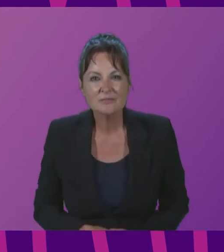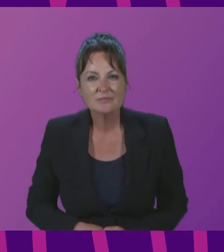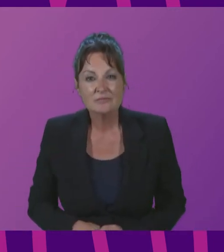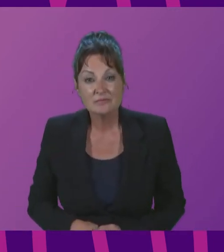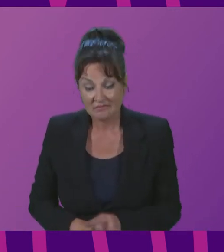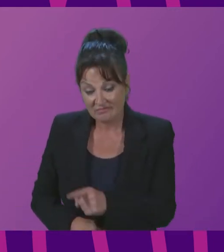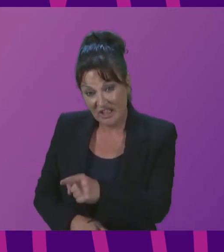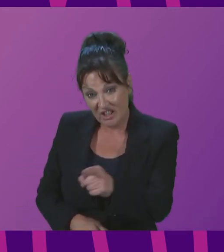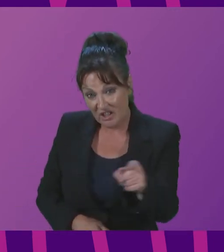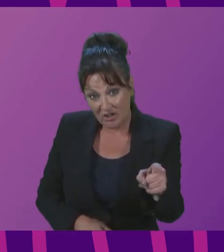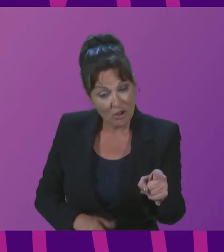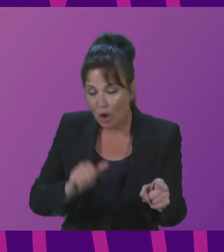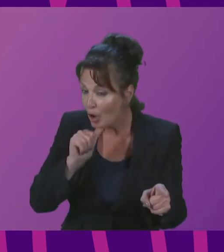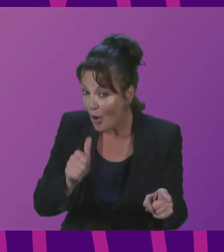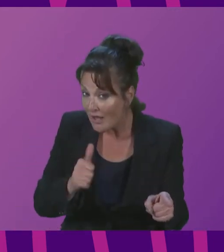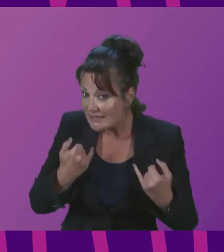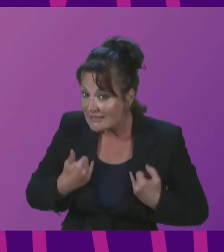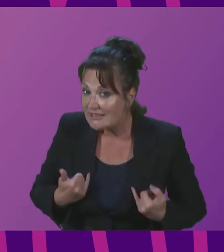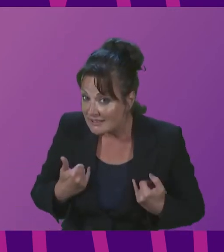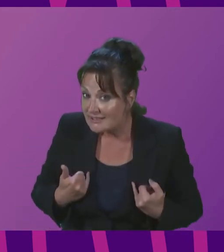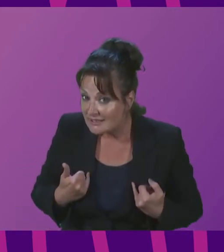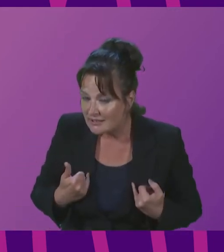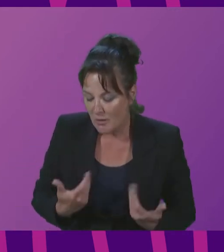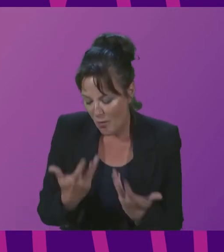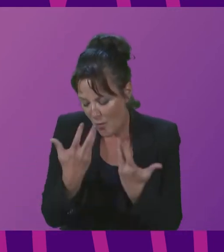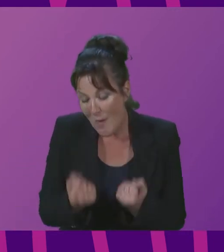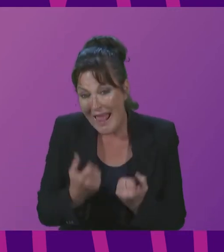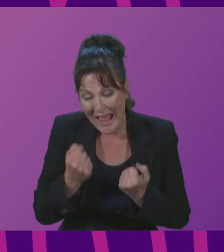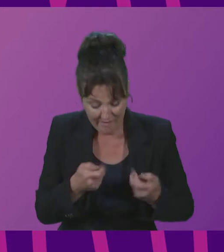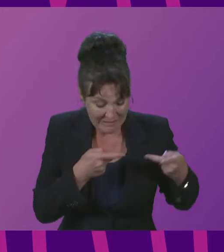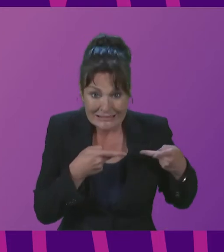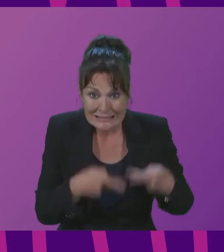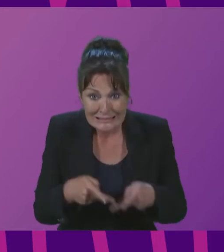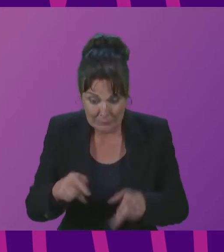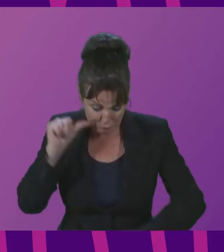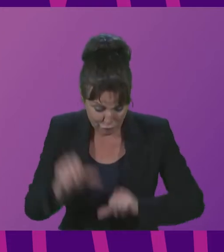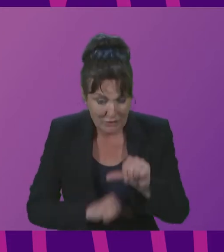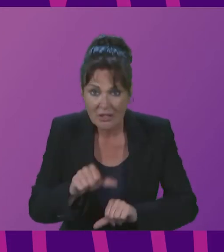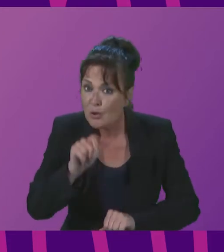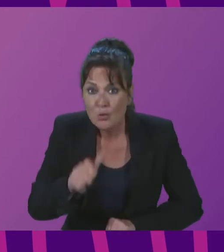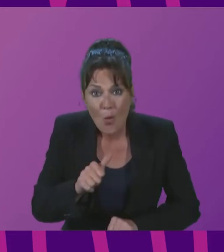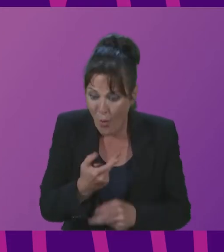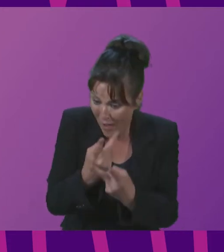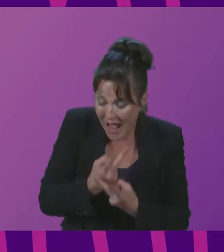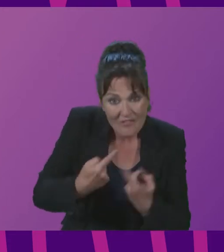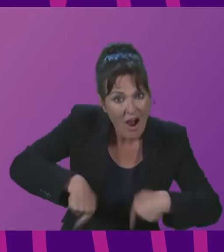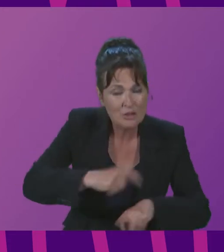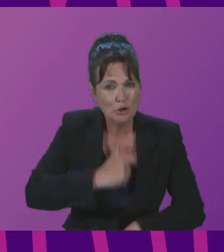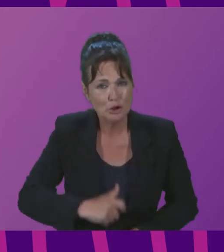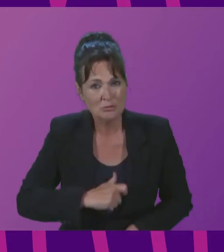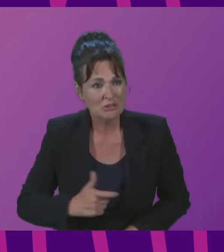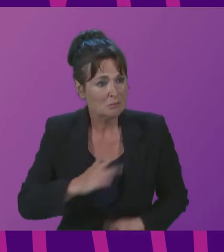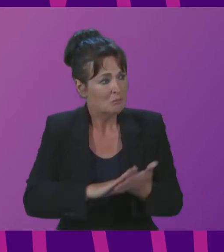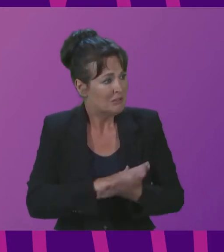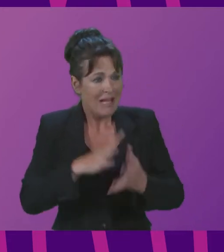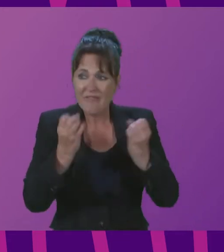that you are no disease that we have a system that doesn't care for your needs and it makes everything feel like